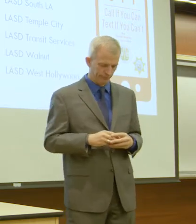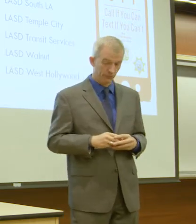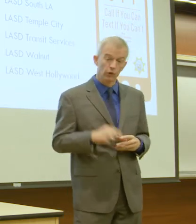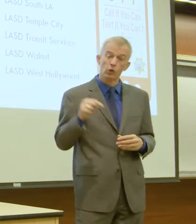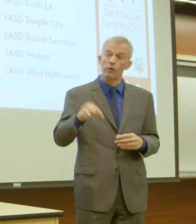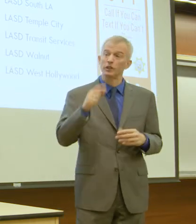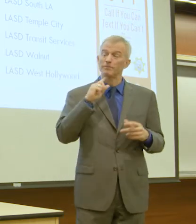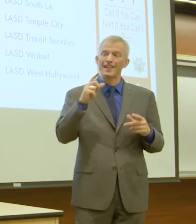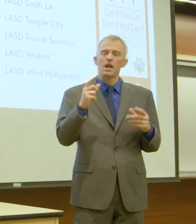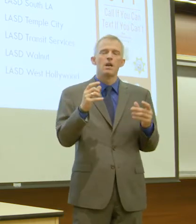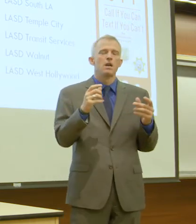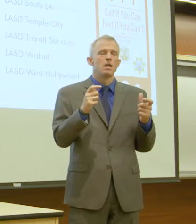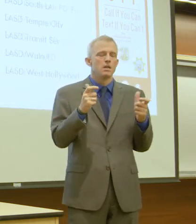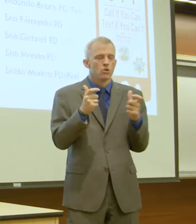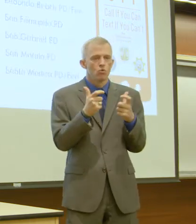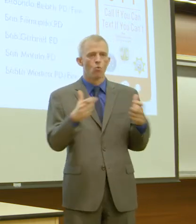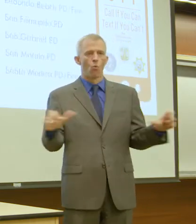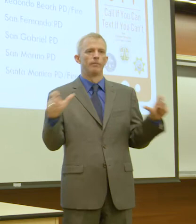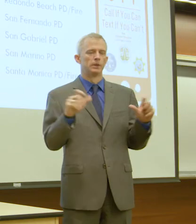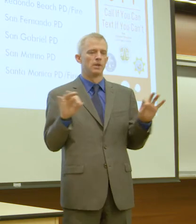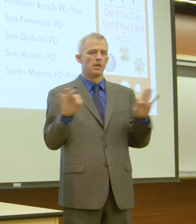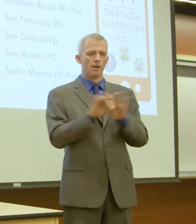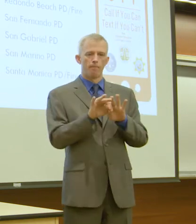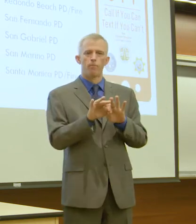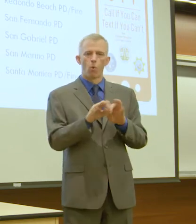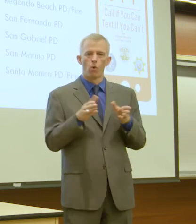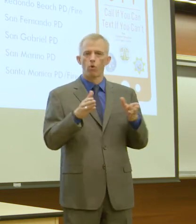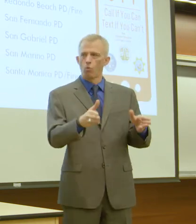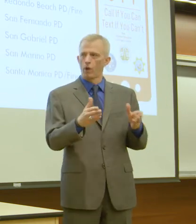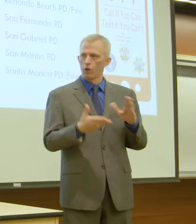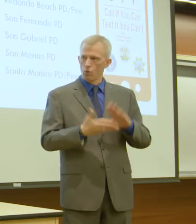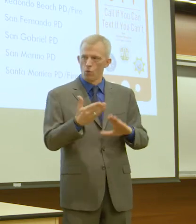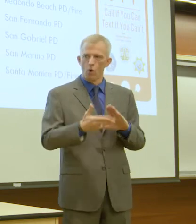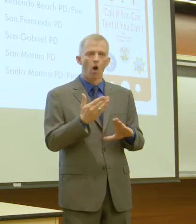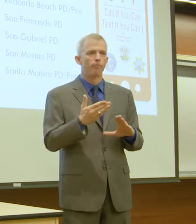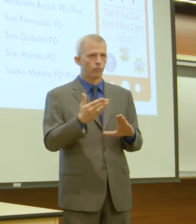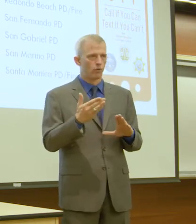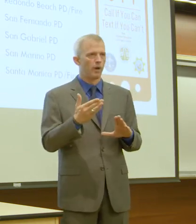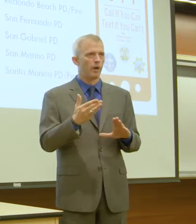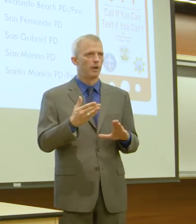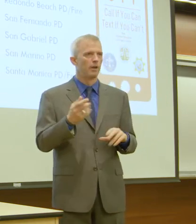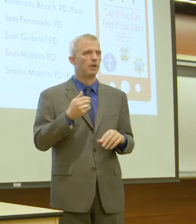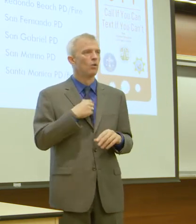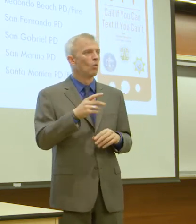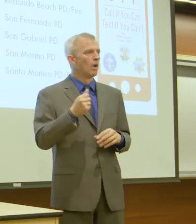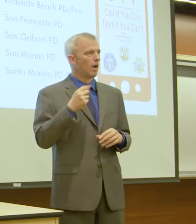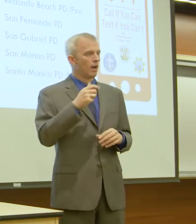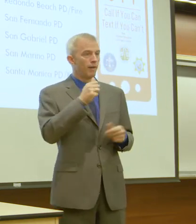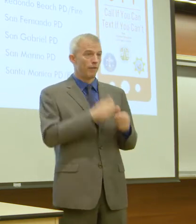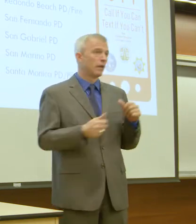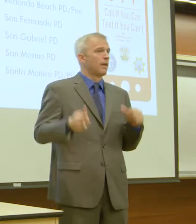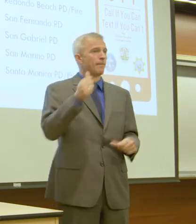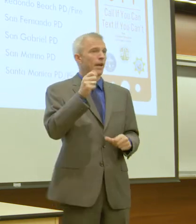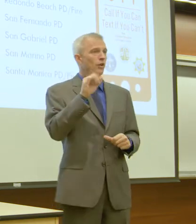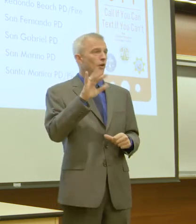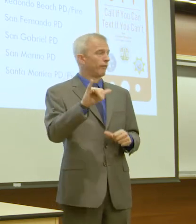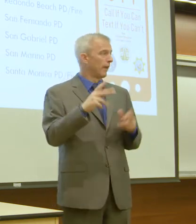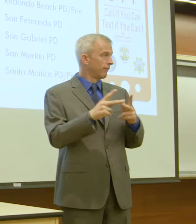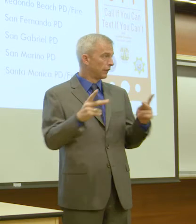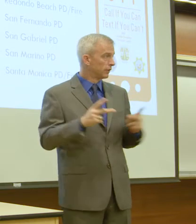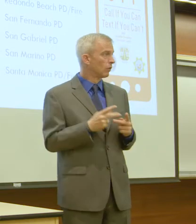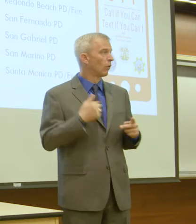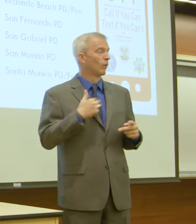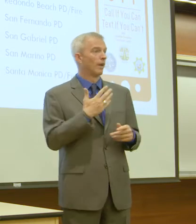enormously important platform to operate Texas 911. We actually have the captain, the commander of that facility. We actually have some